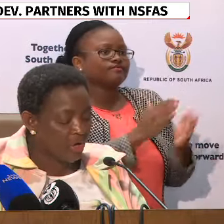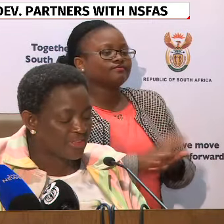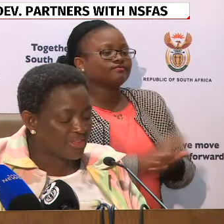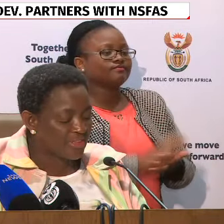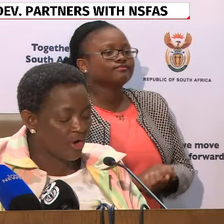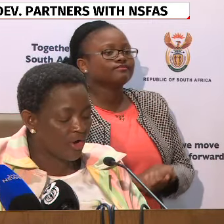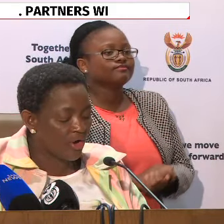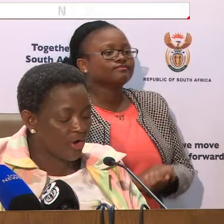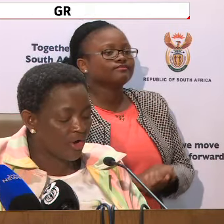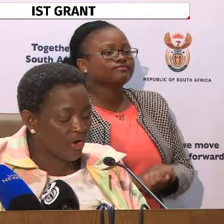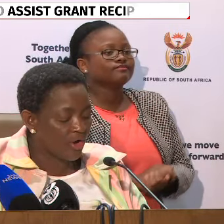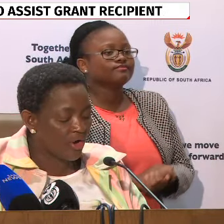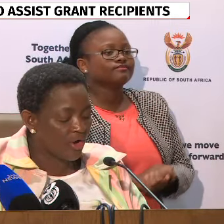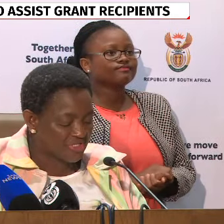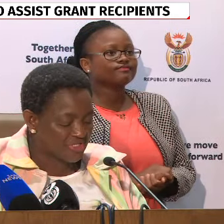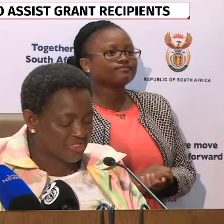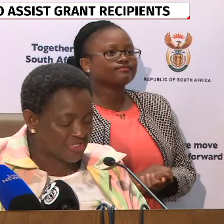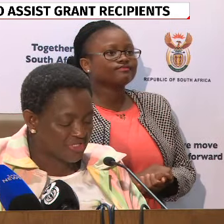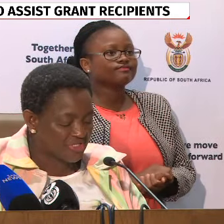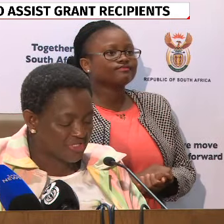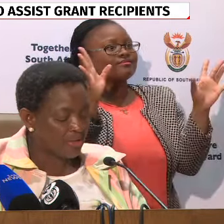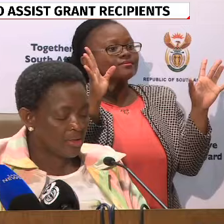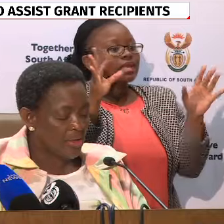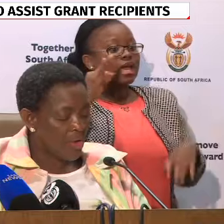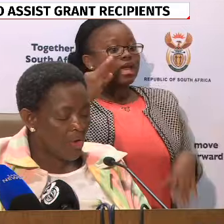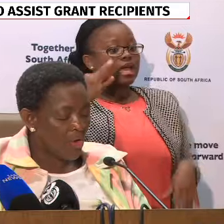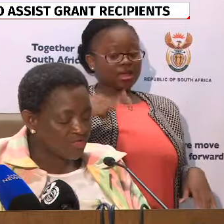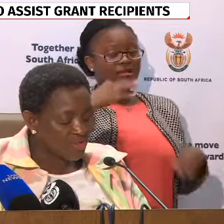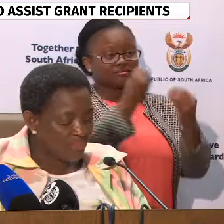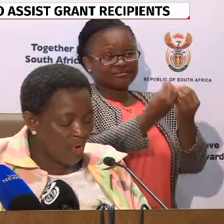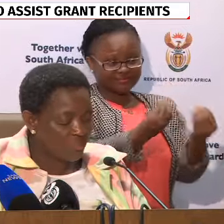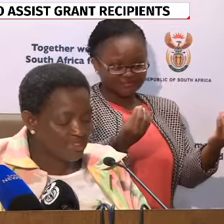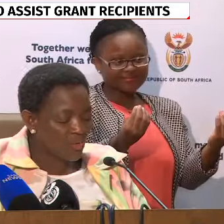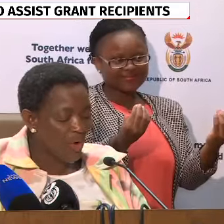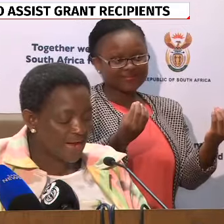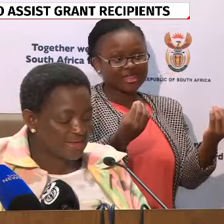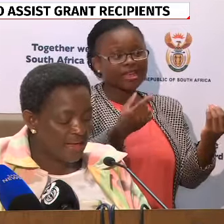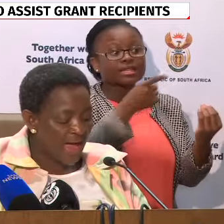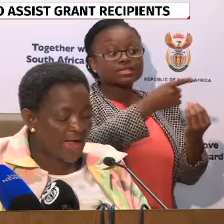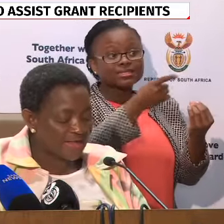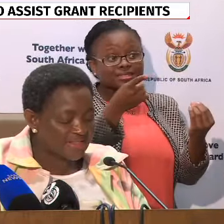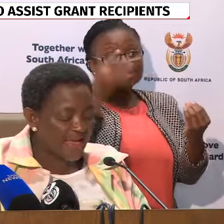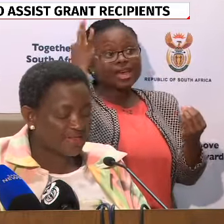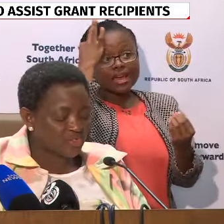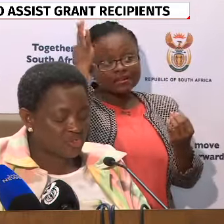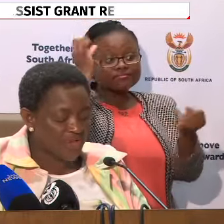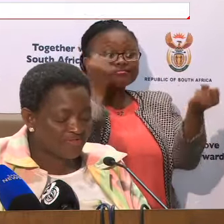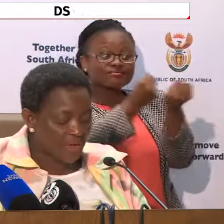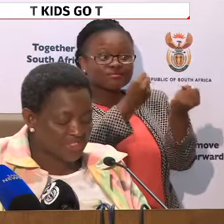take all the opportunities given to her by government. We want to report that 112